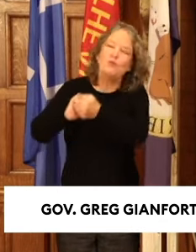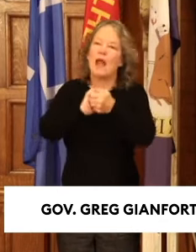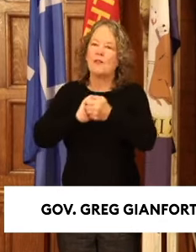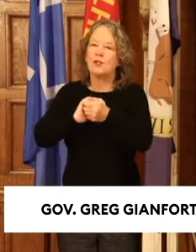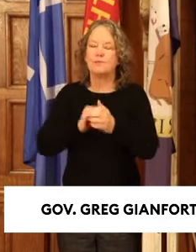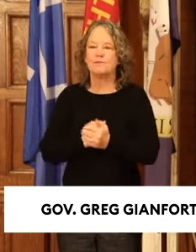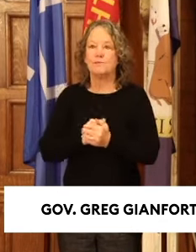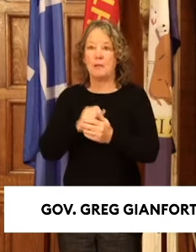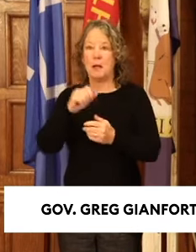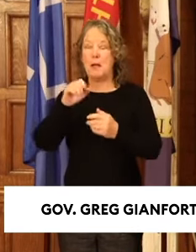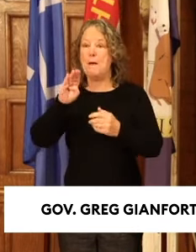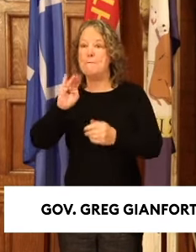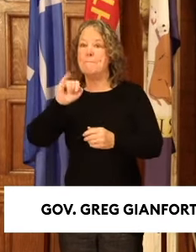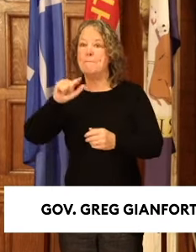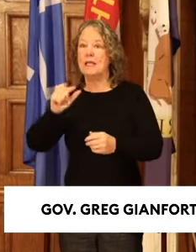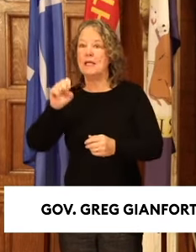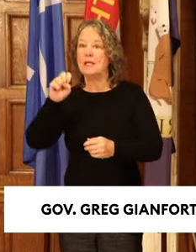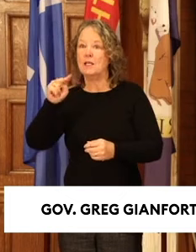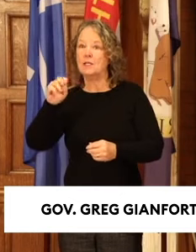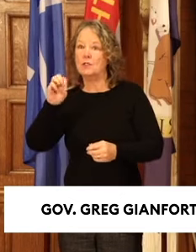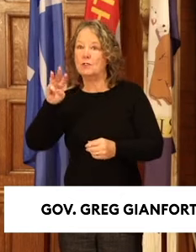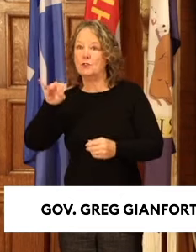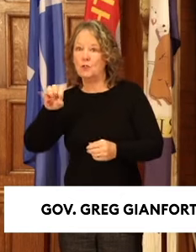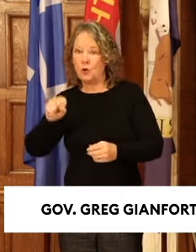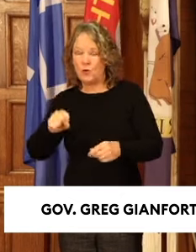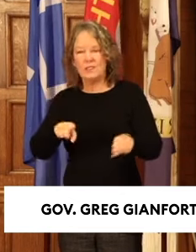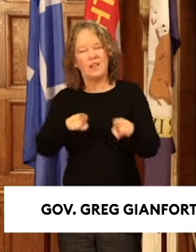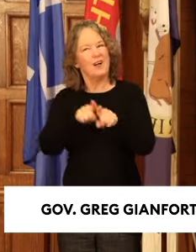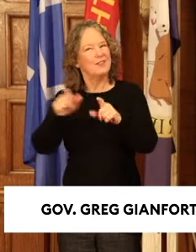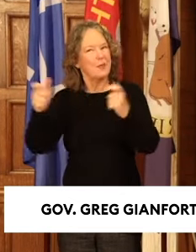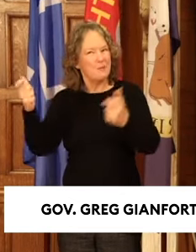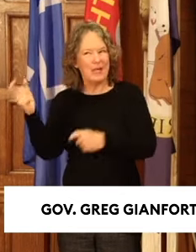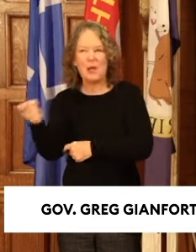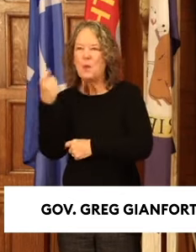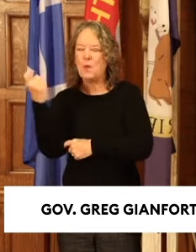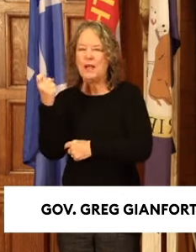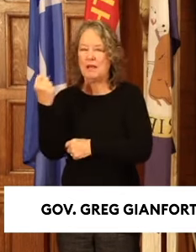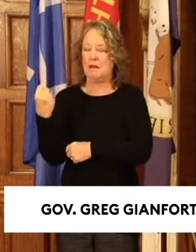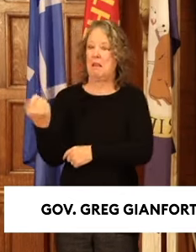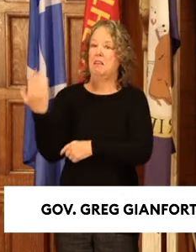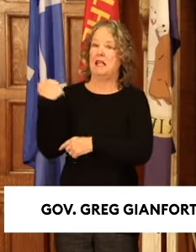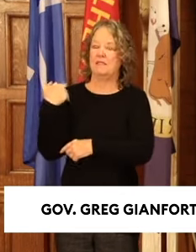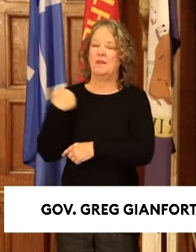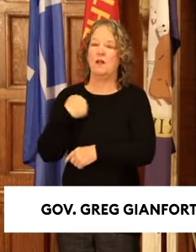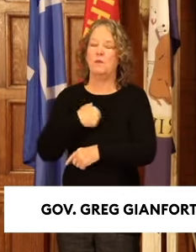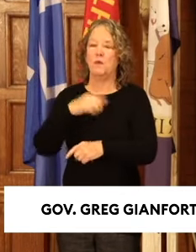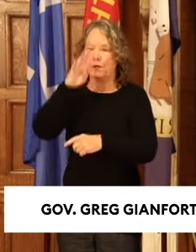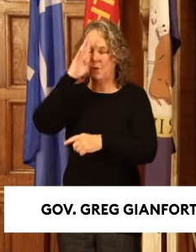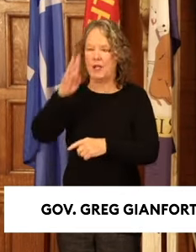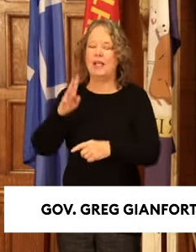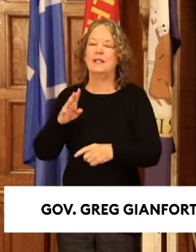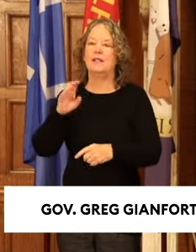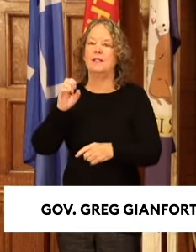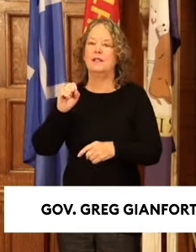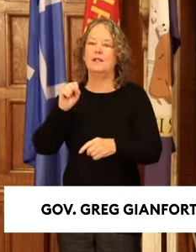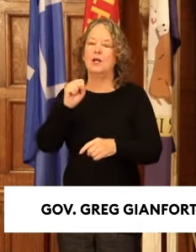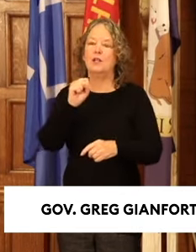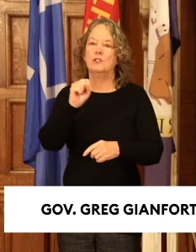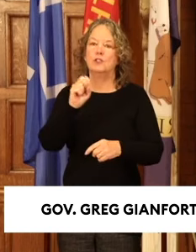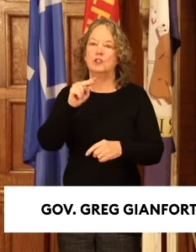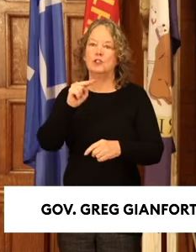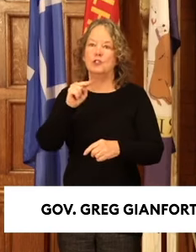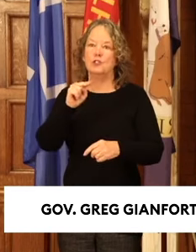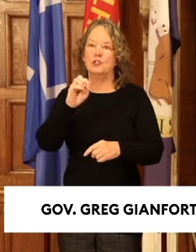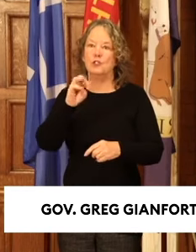Big Snowys is another big win. Last fall, we created the Big Snowys, Snowy Mountains, WMA, when